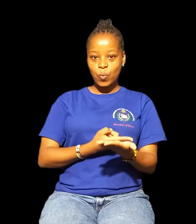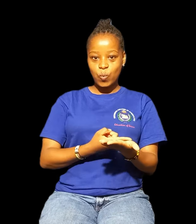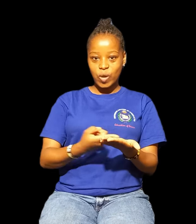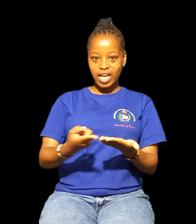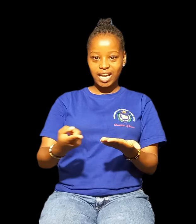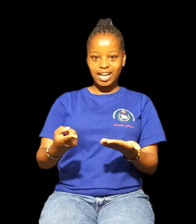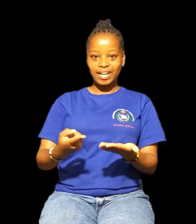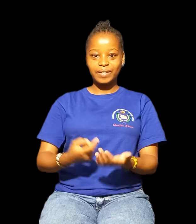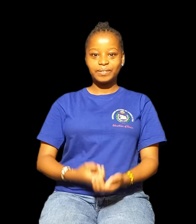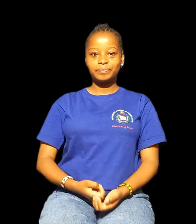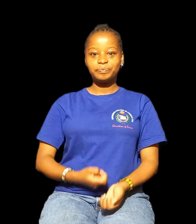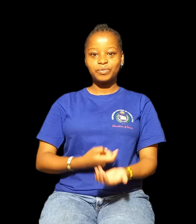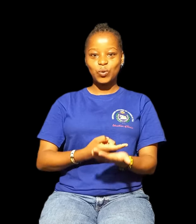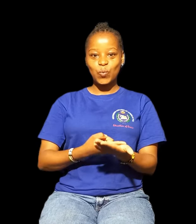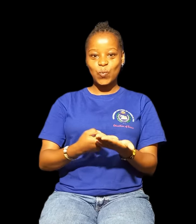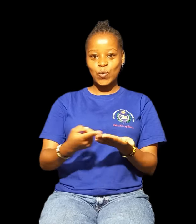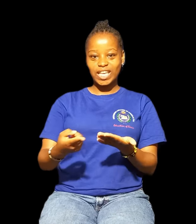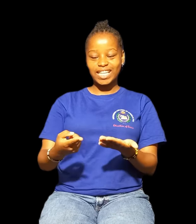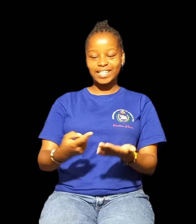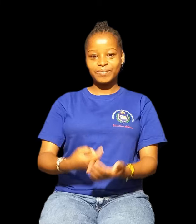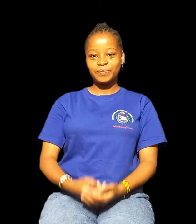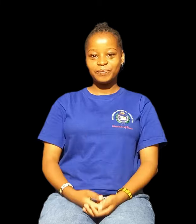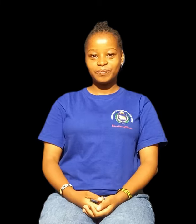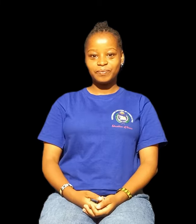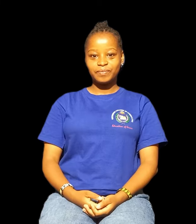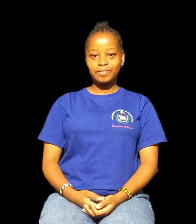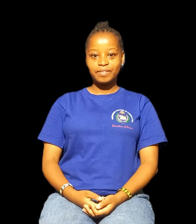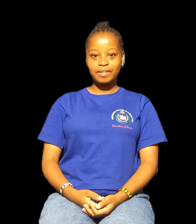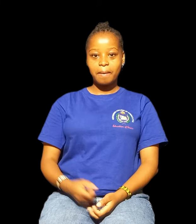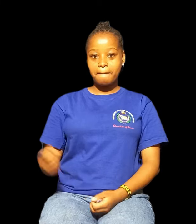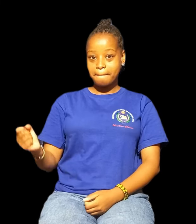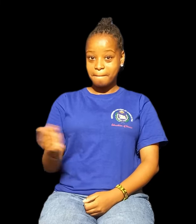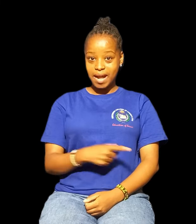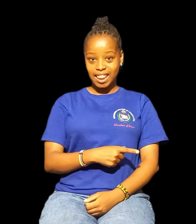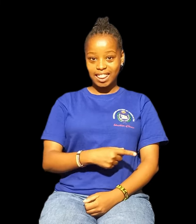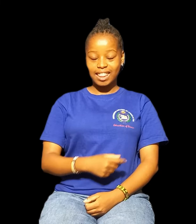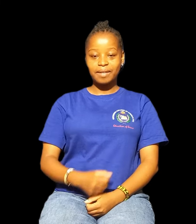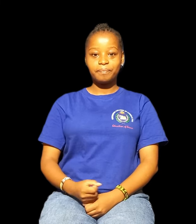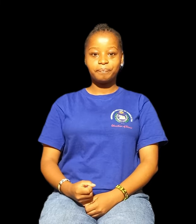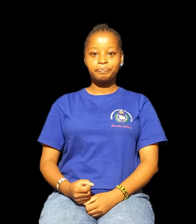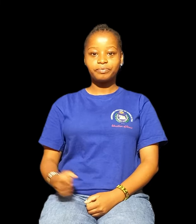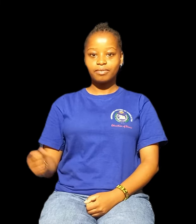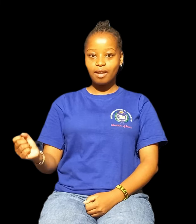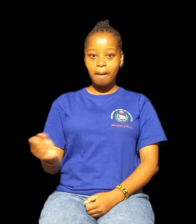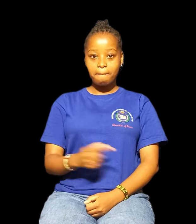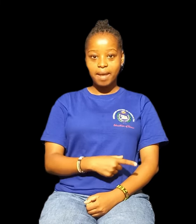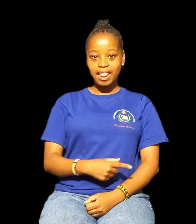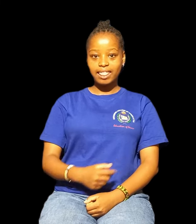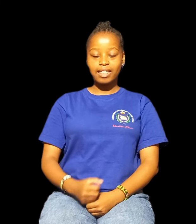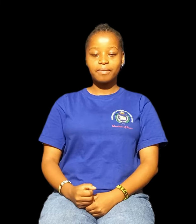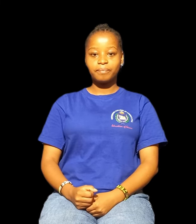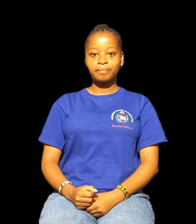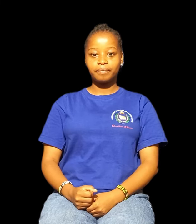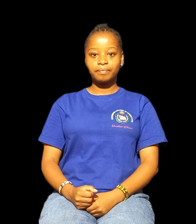Week Month Month Month Calendar